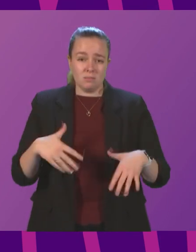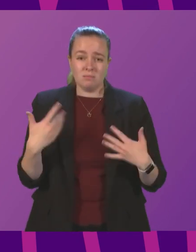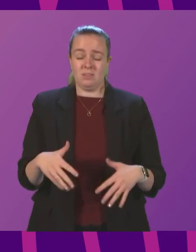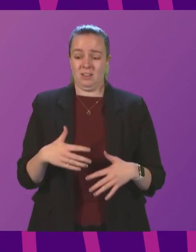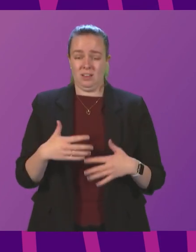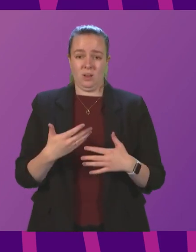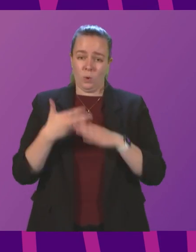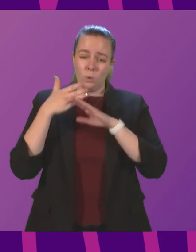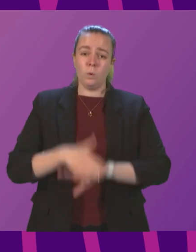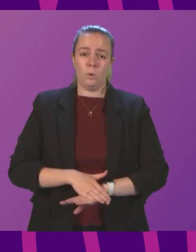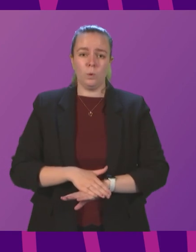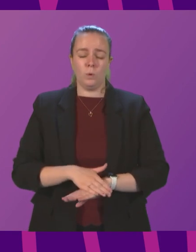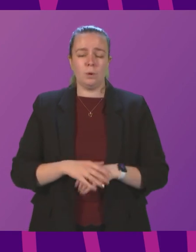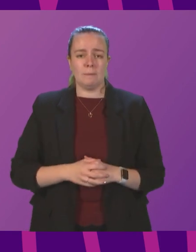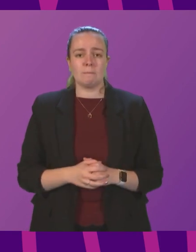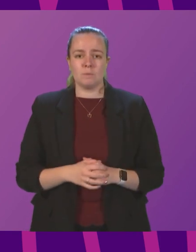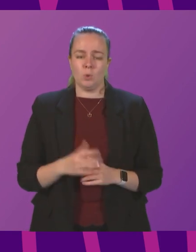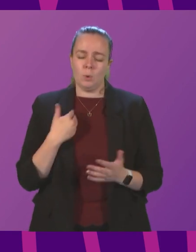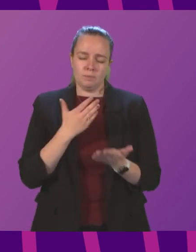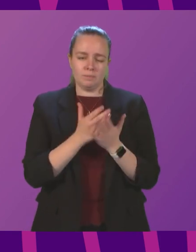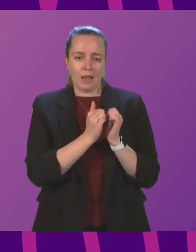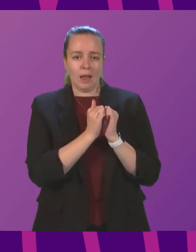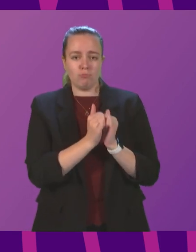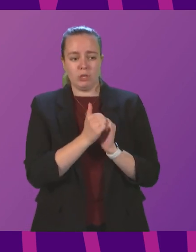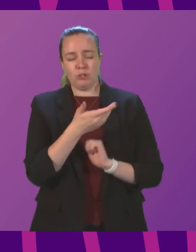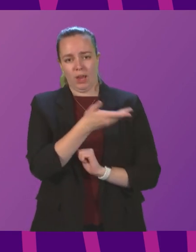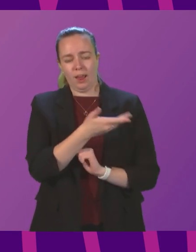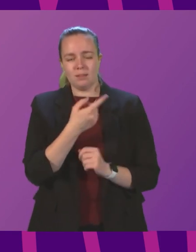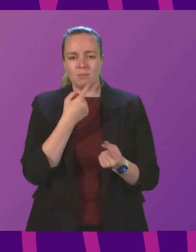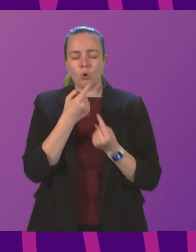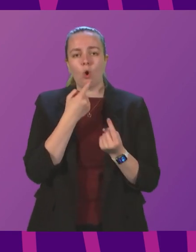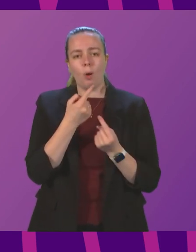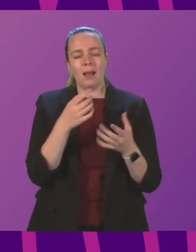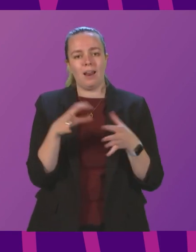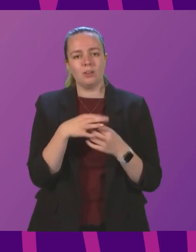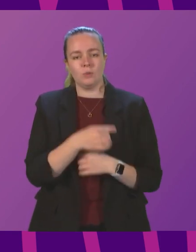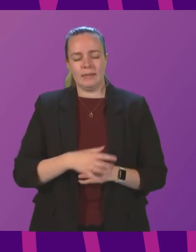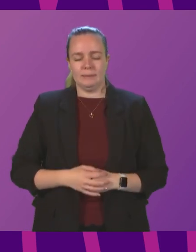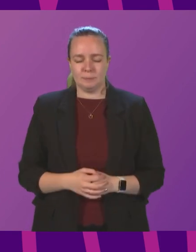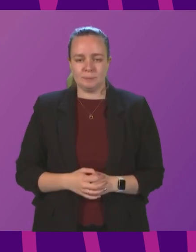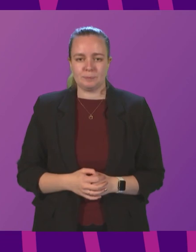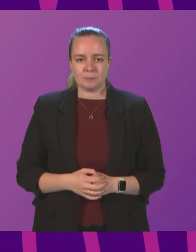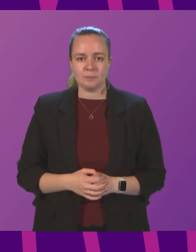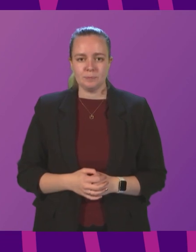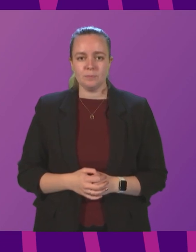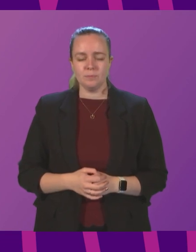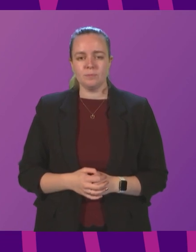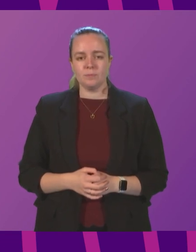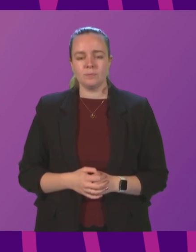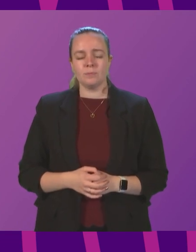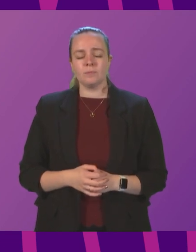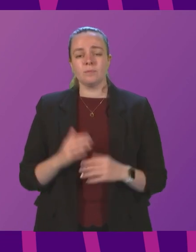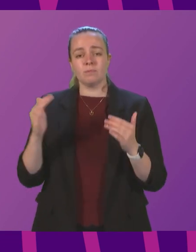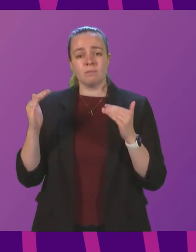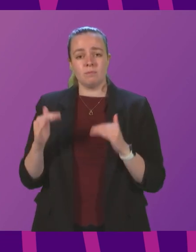undertaking. So I very much appreciate Mr Ross's comments in that respect. In relation to